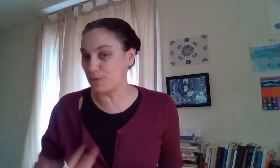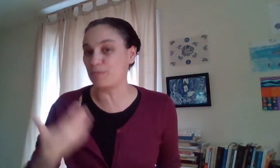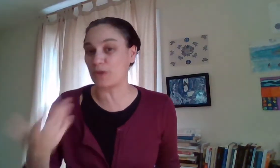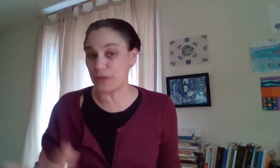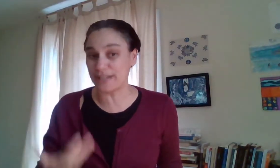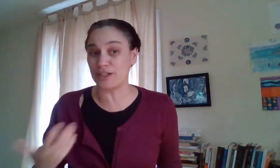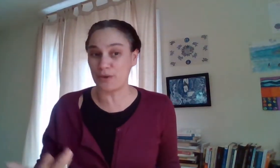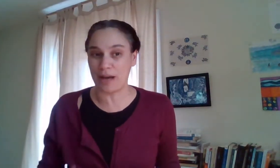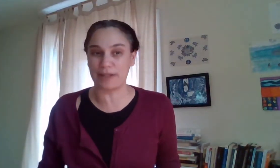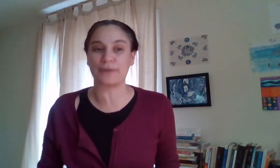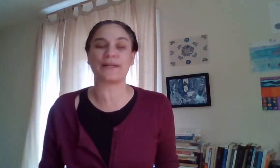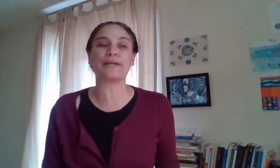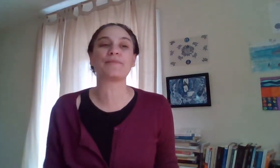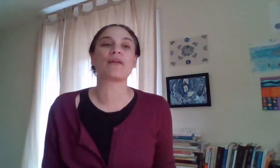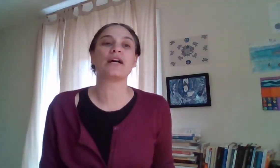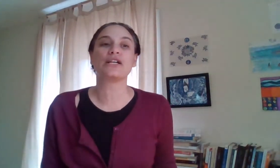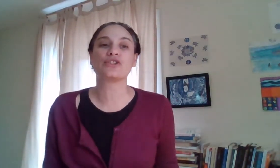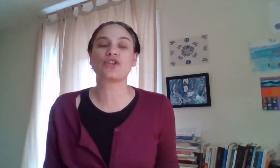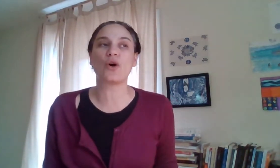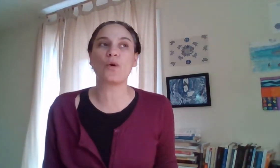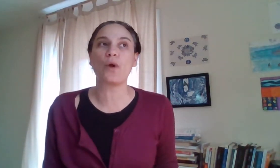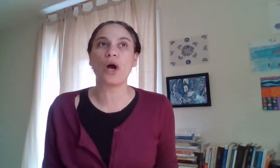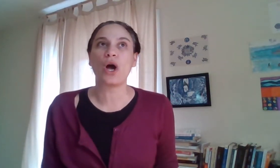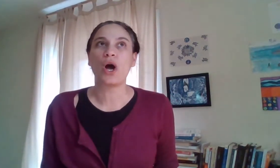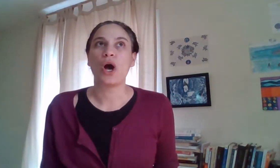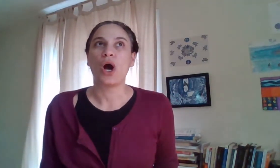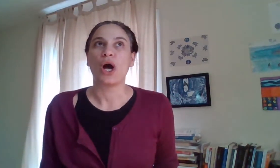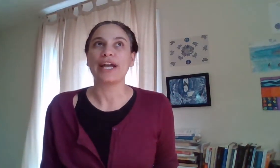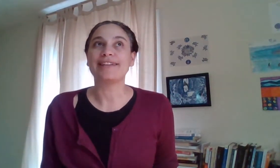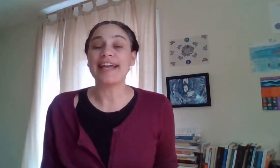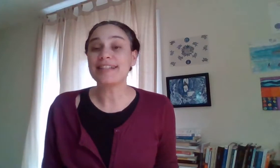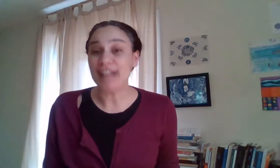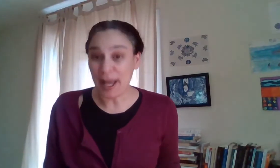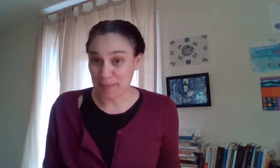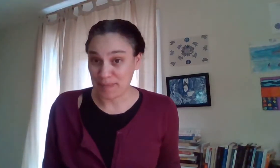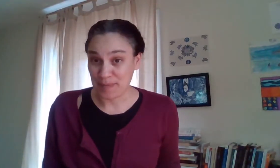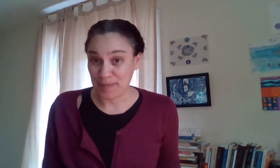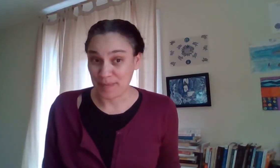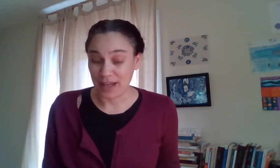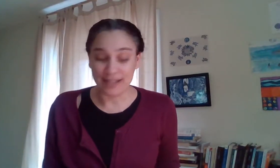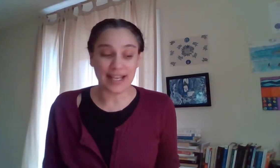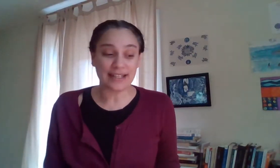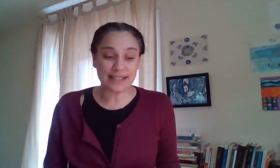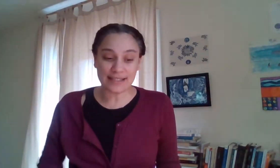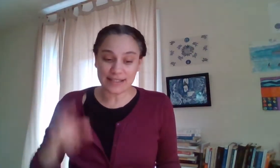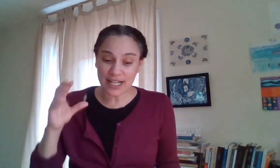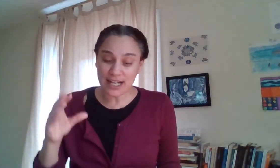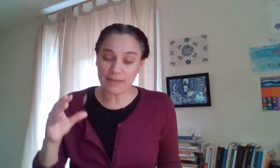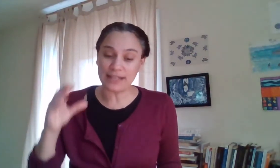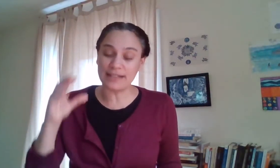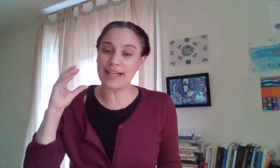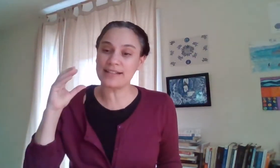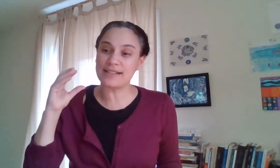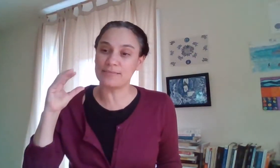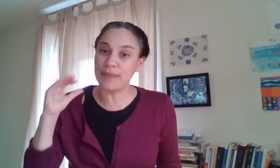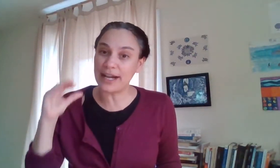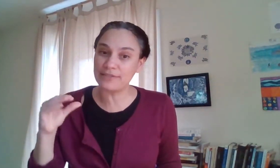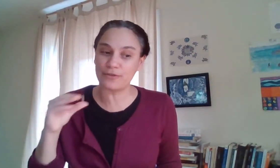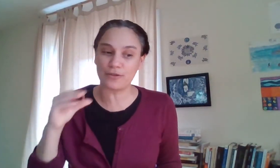create a new habit right so it takes time it takes time and it takes mindful